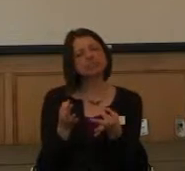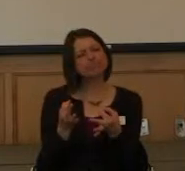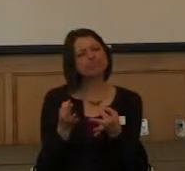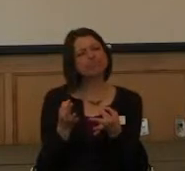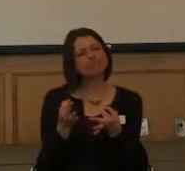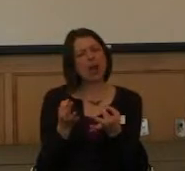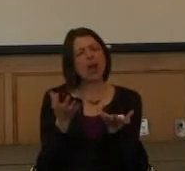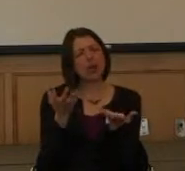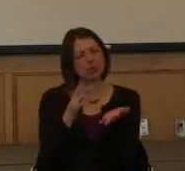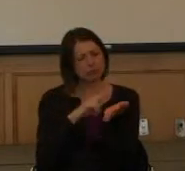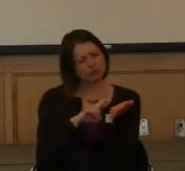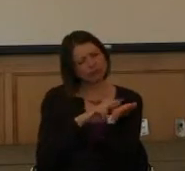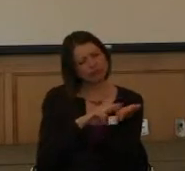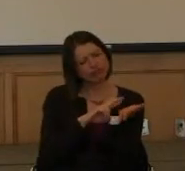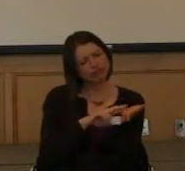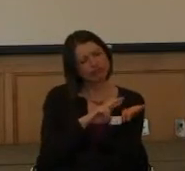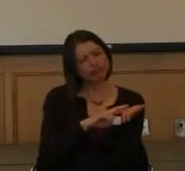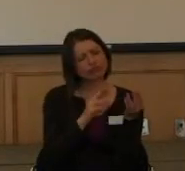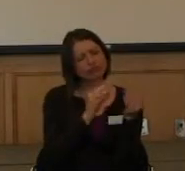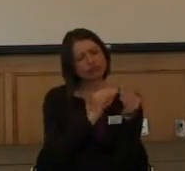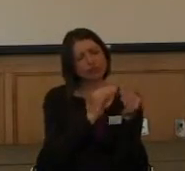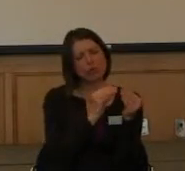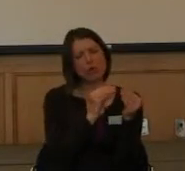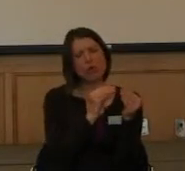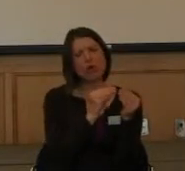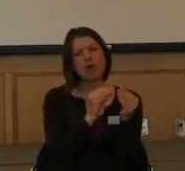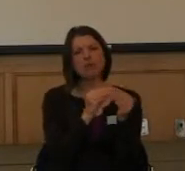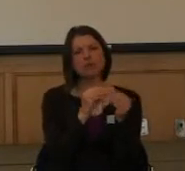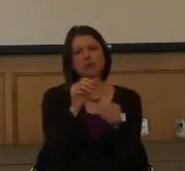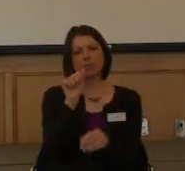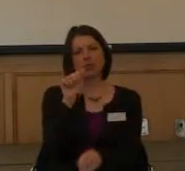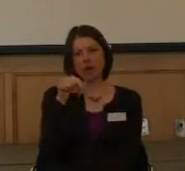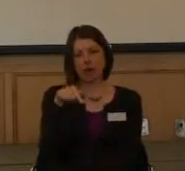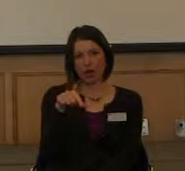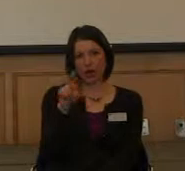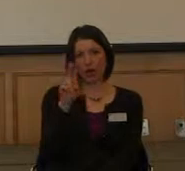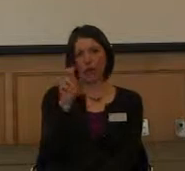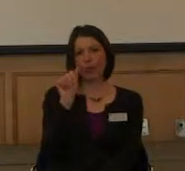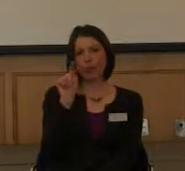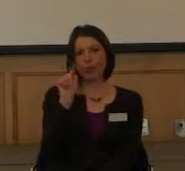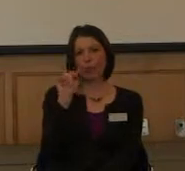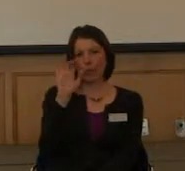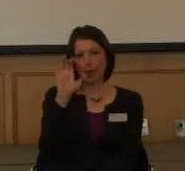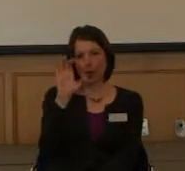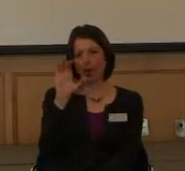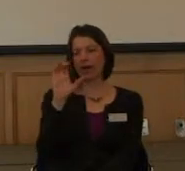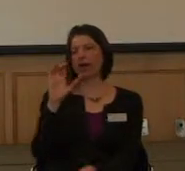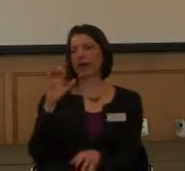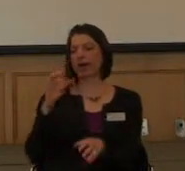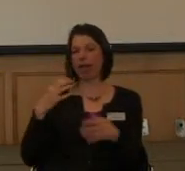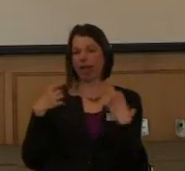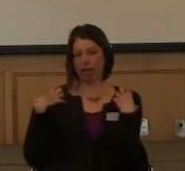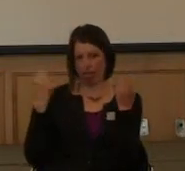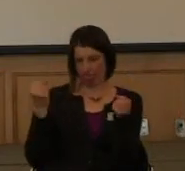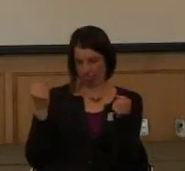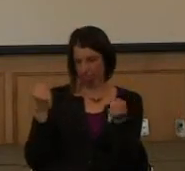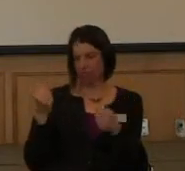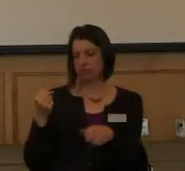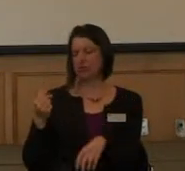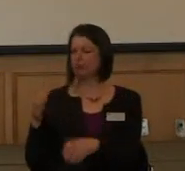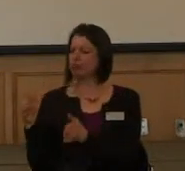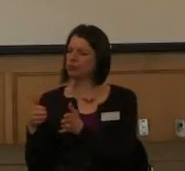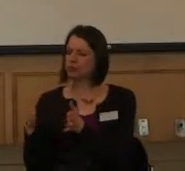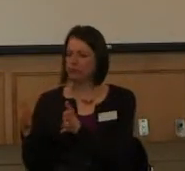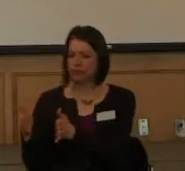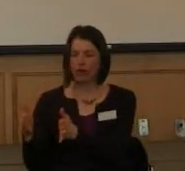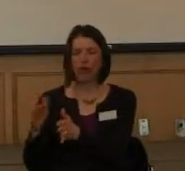was going to look into aquatic health rivers. There's not a river in Kansas that